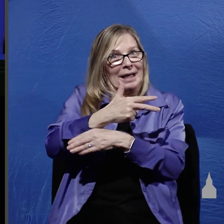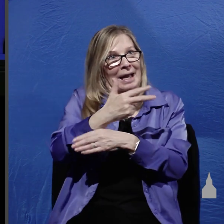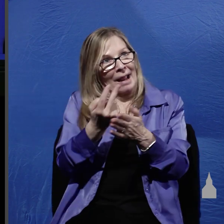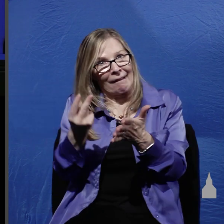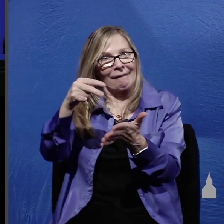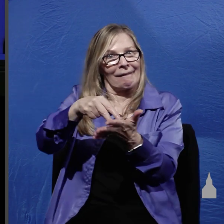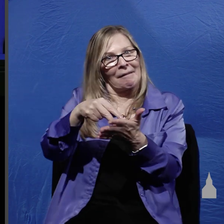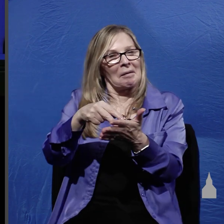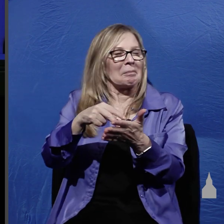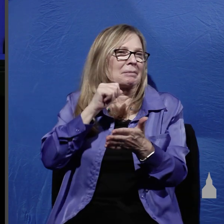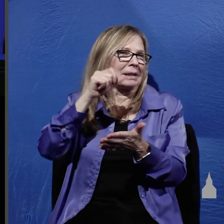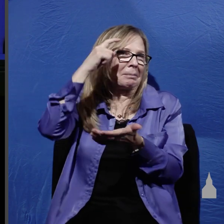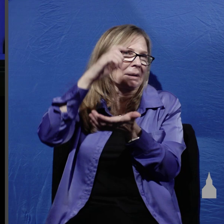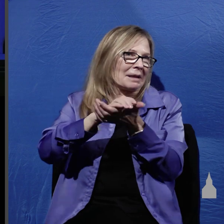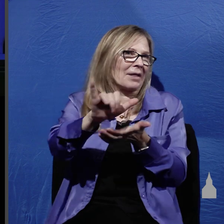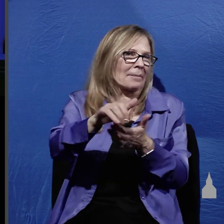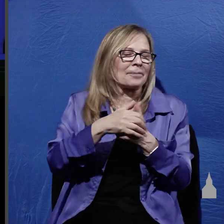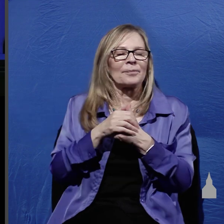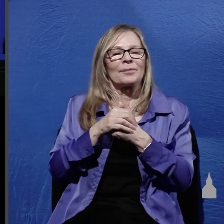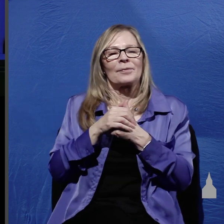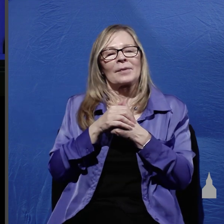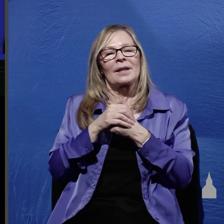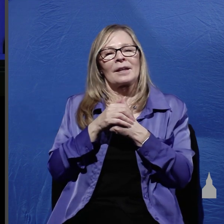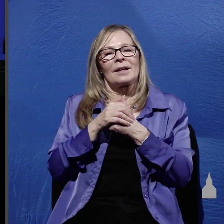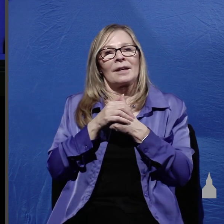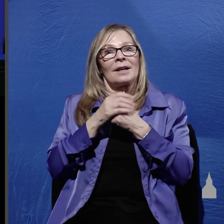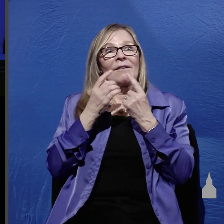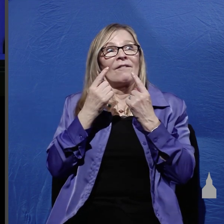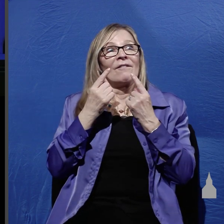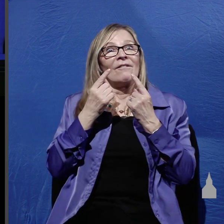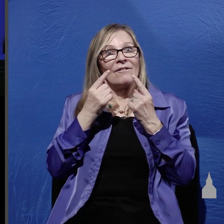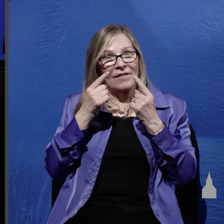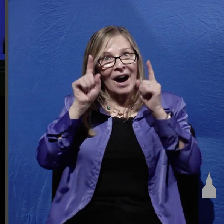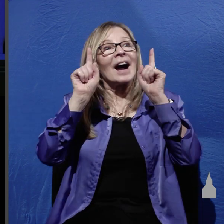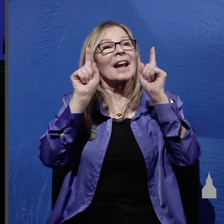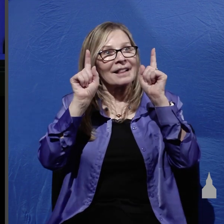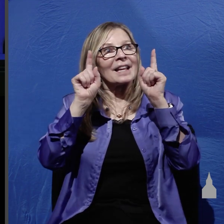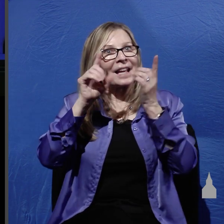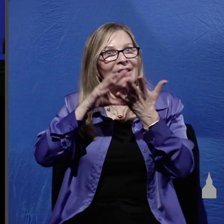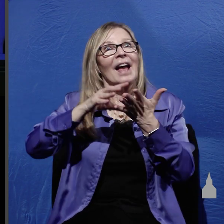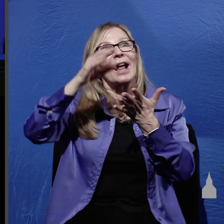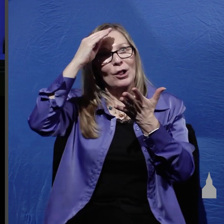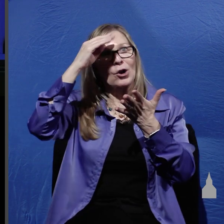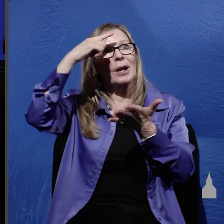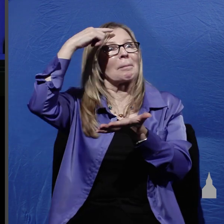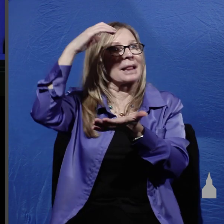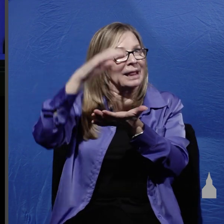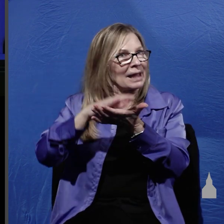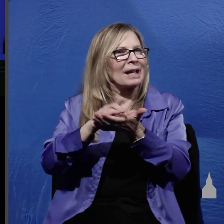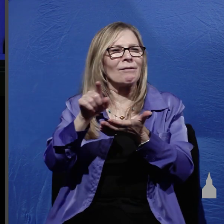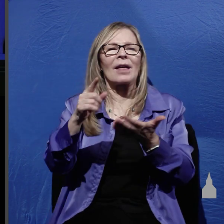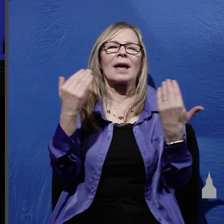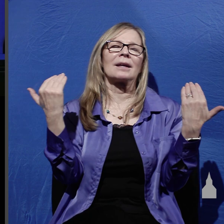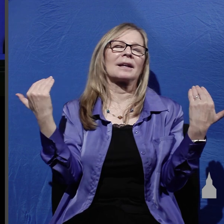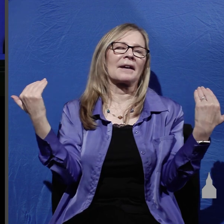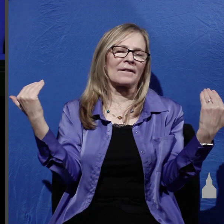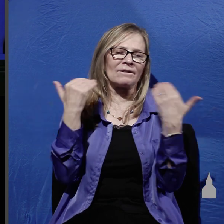about but when they finally did come to believe in his resurrection and they did they were convinced of it they were